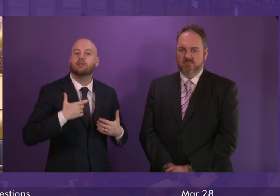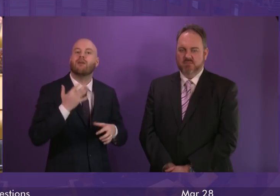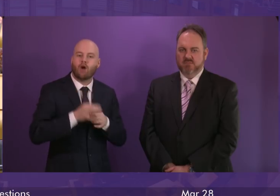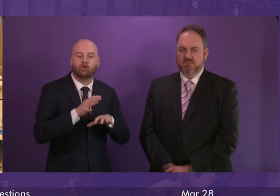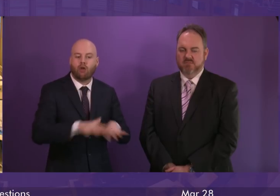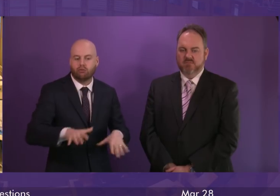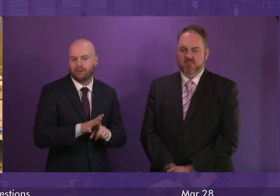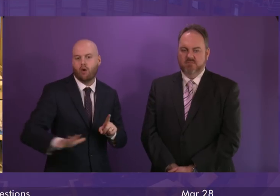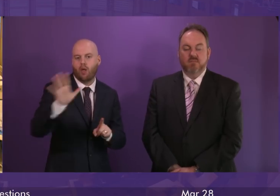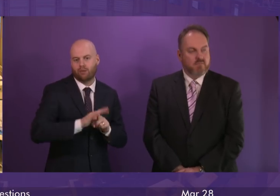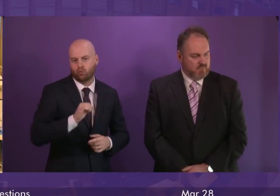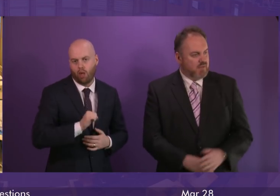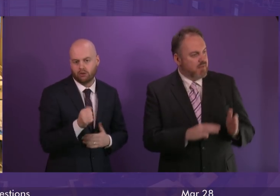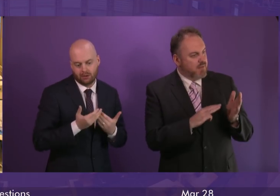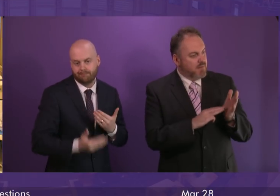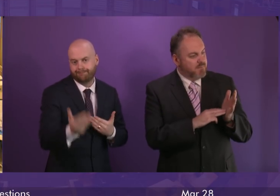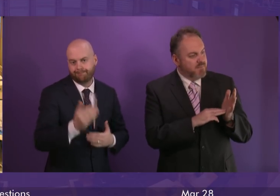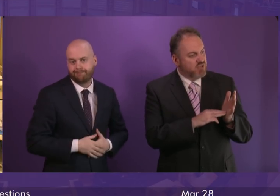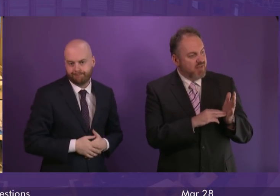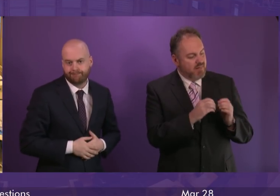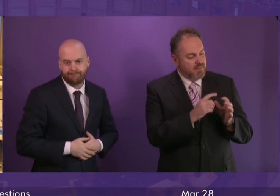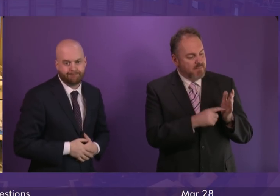across Scotland. And Michelle Ballantyne.